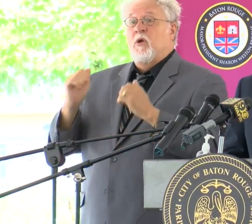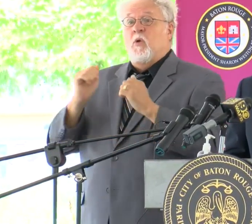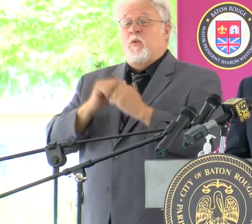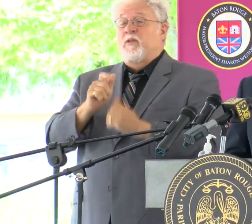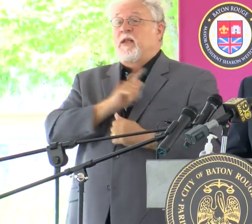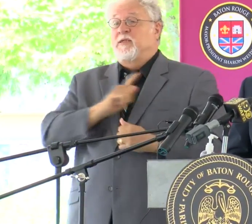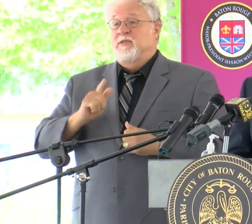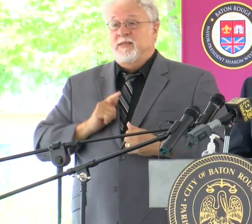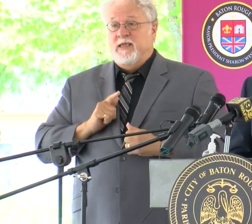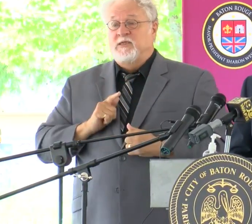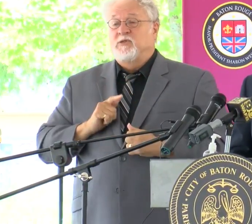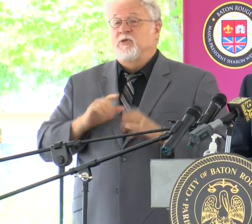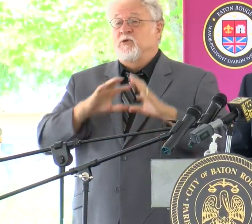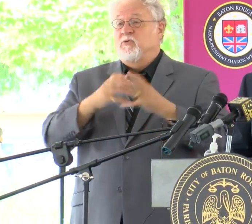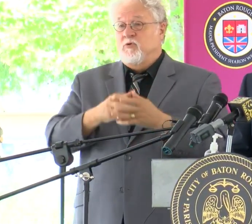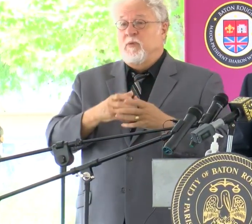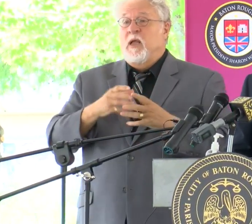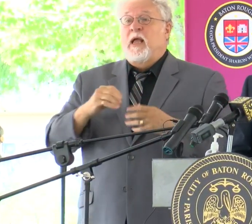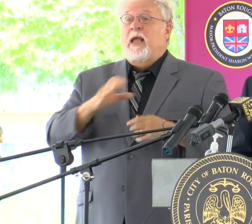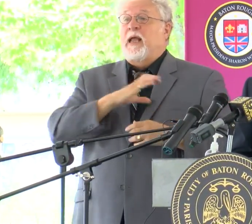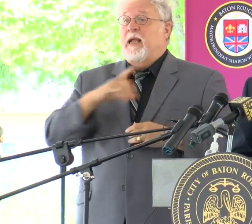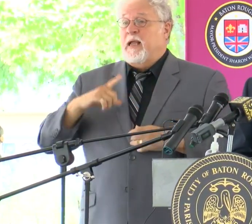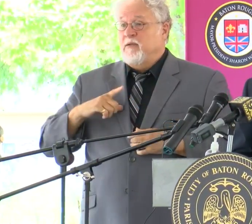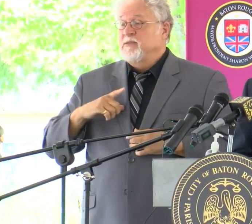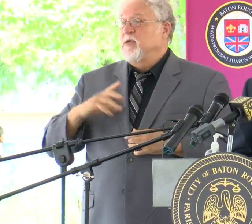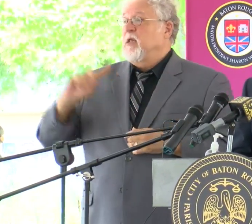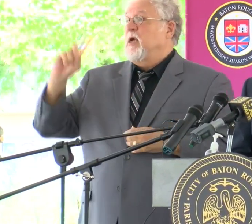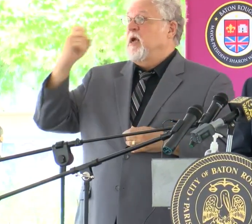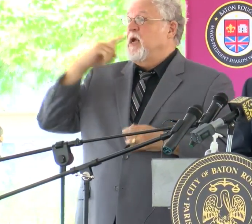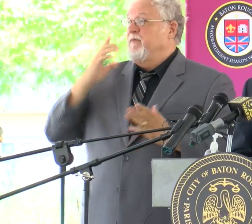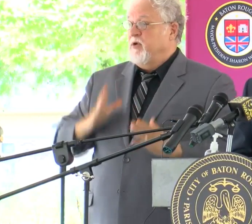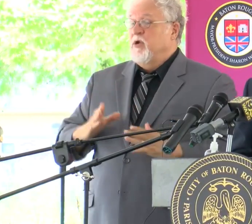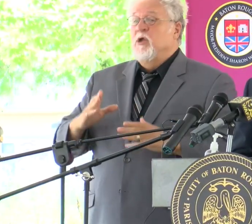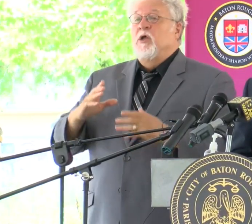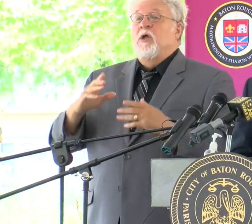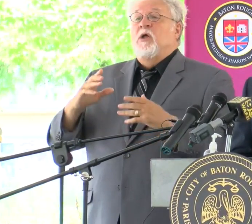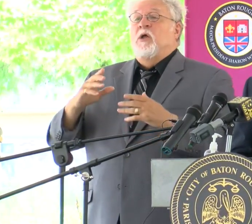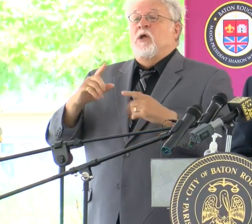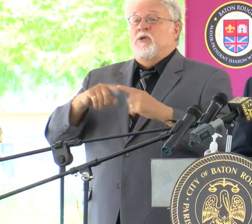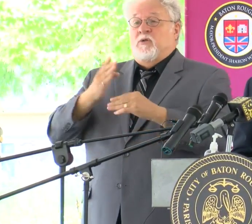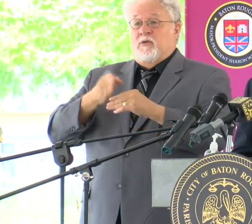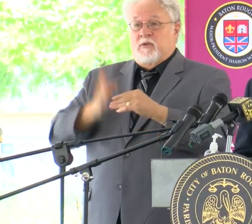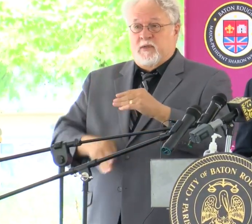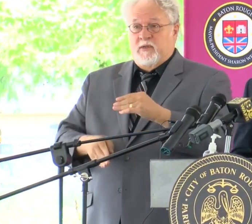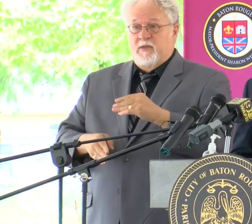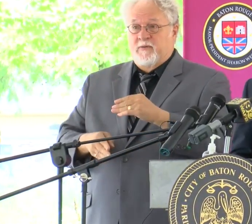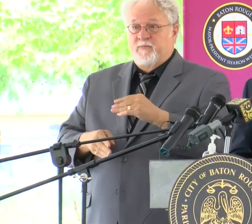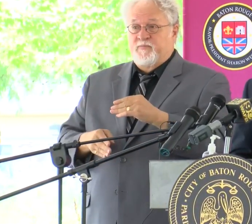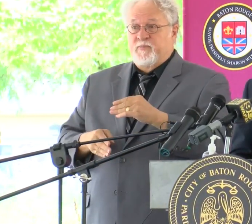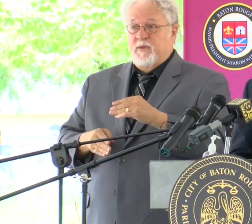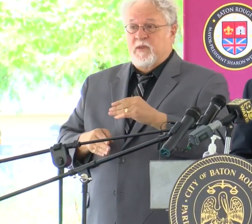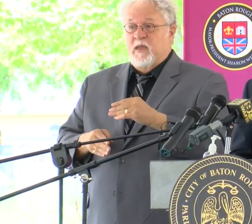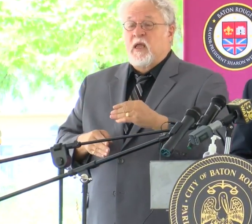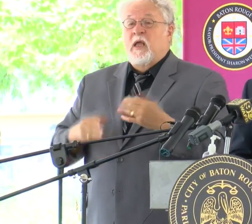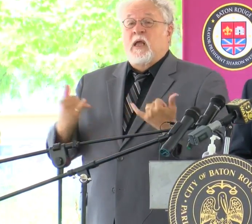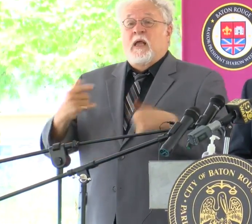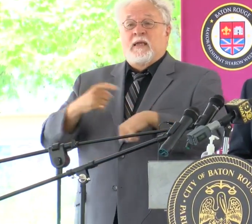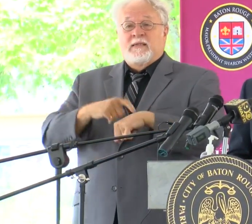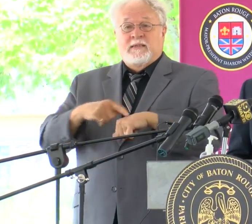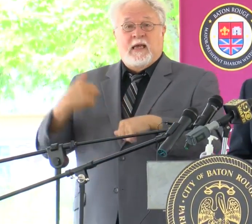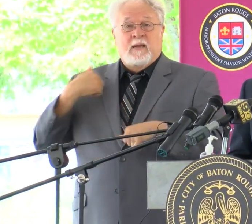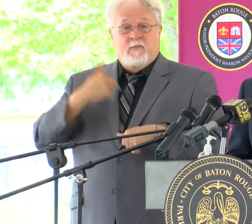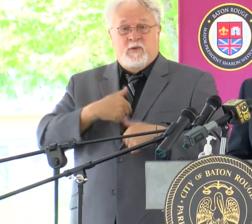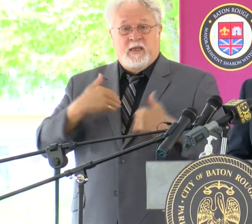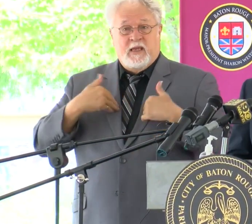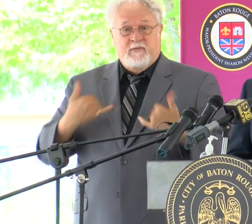legislative delegation, along with the council, along with the governor, to get this done. In this time that we're